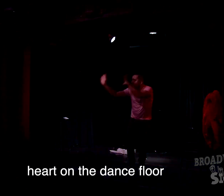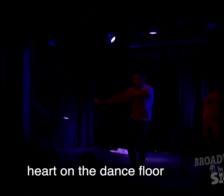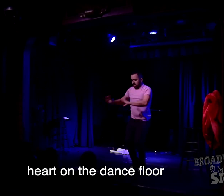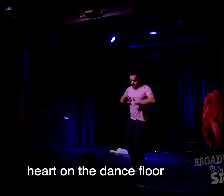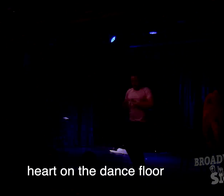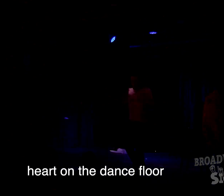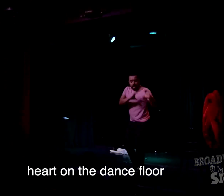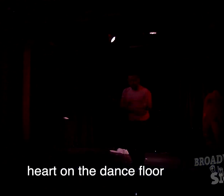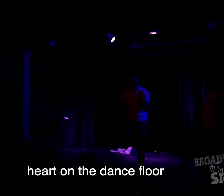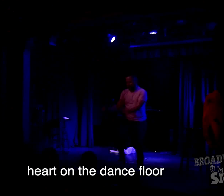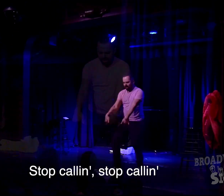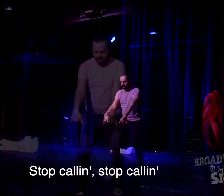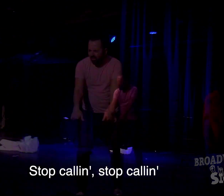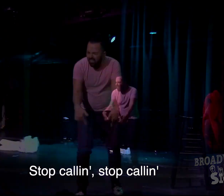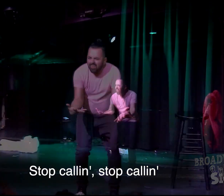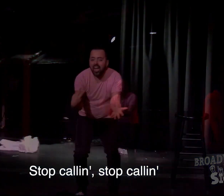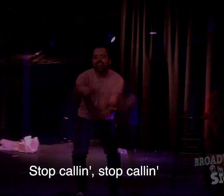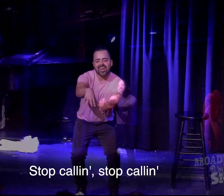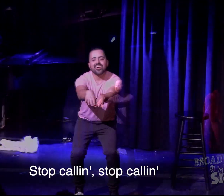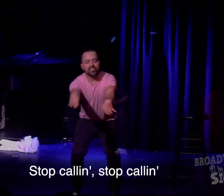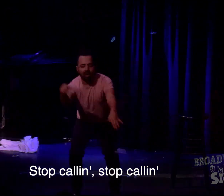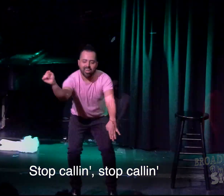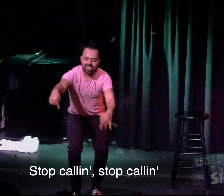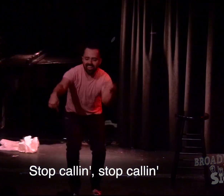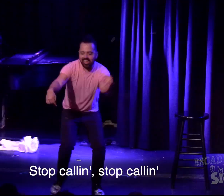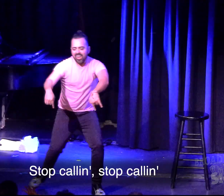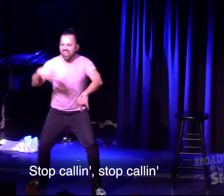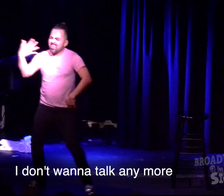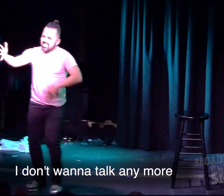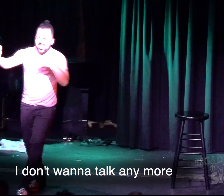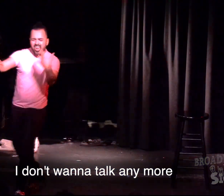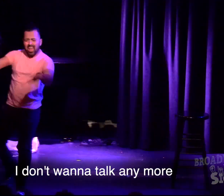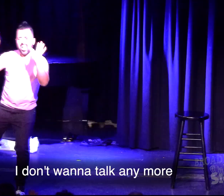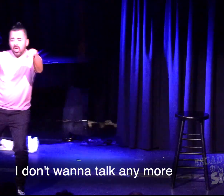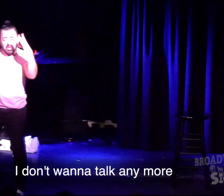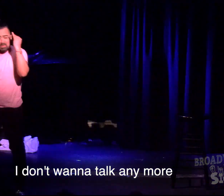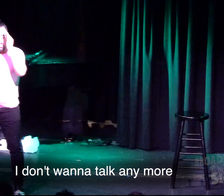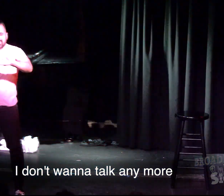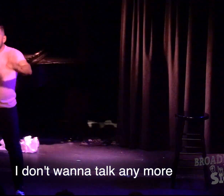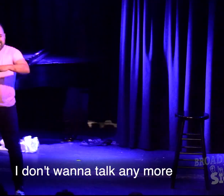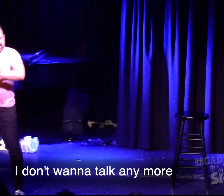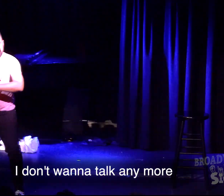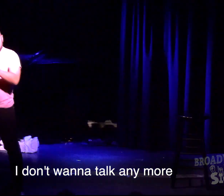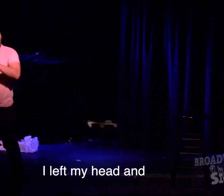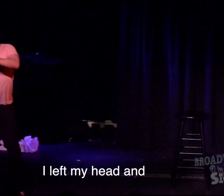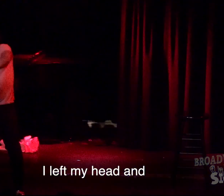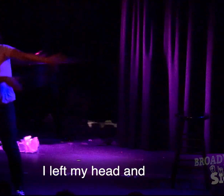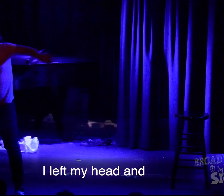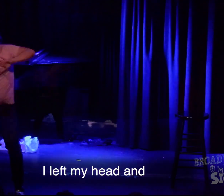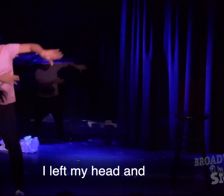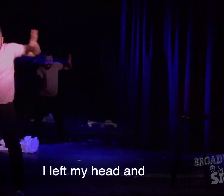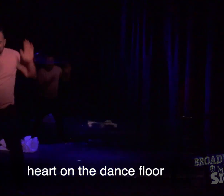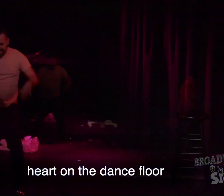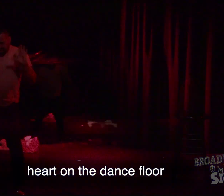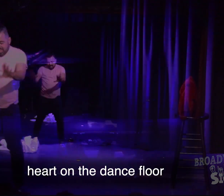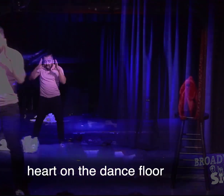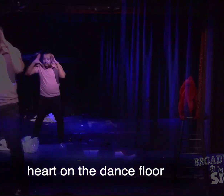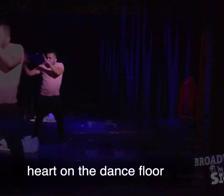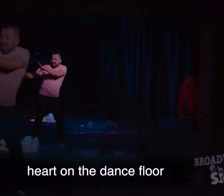busy Stop calling, stop calling, I don't want to talk anymore I lift my head and I'm caught on